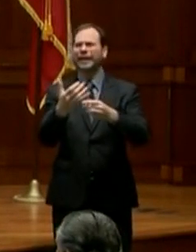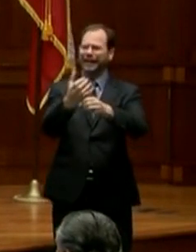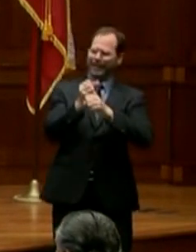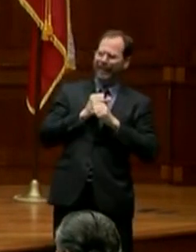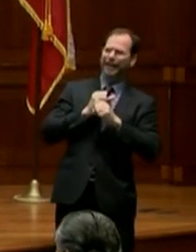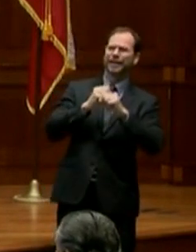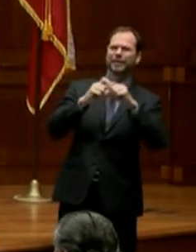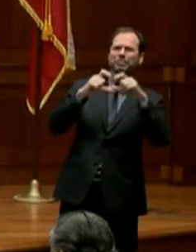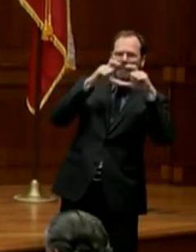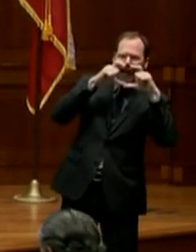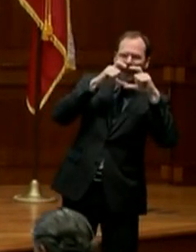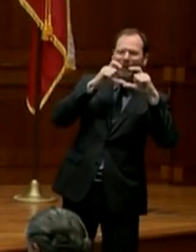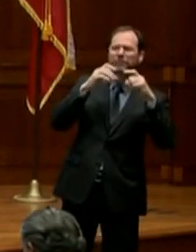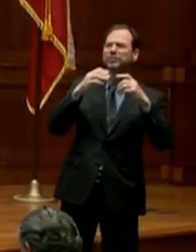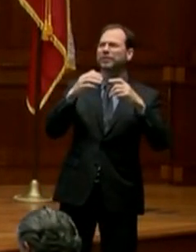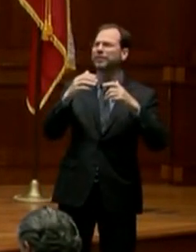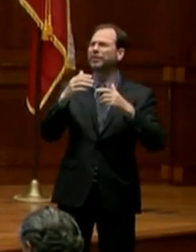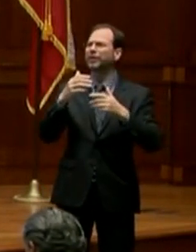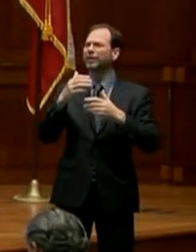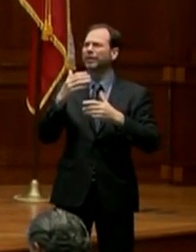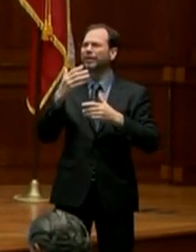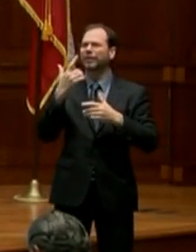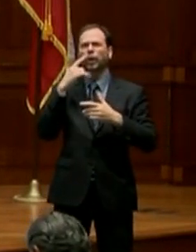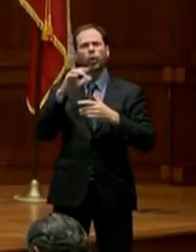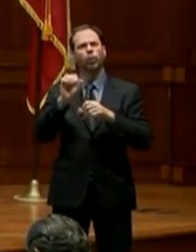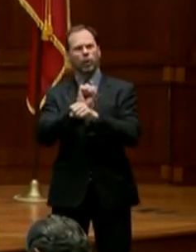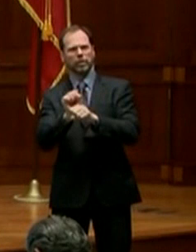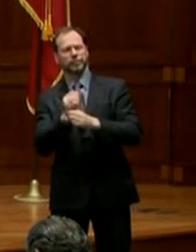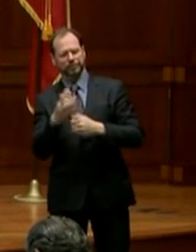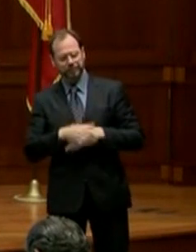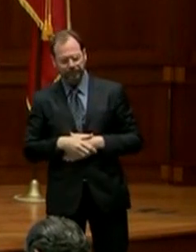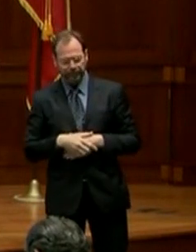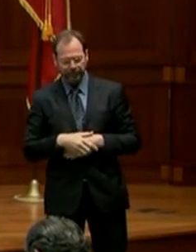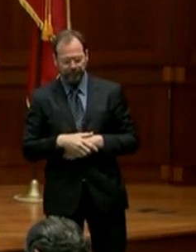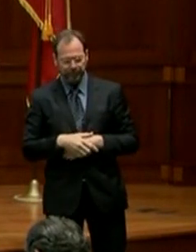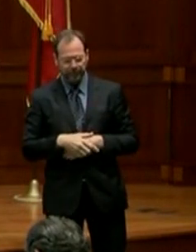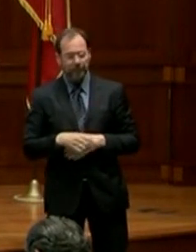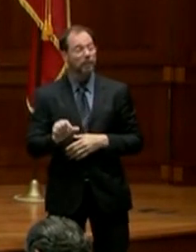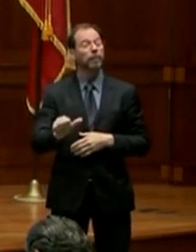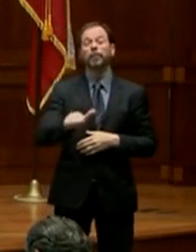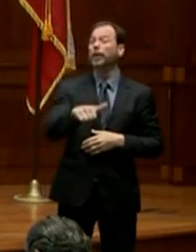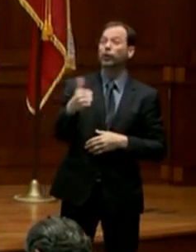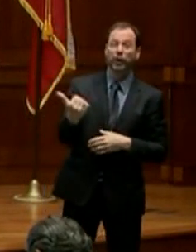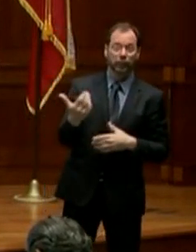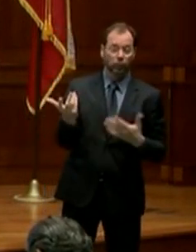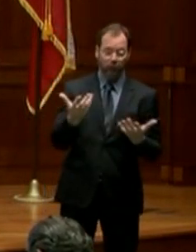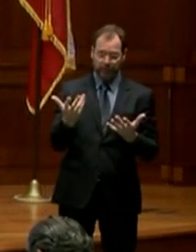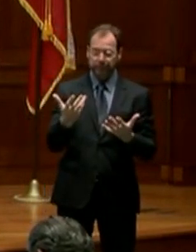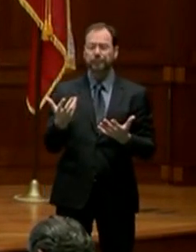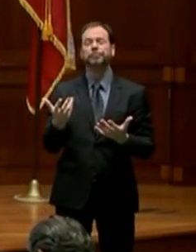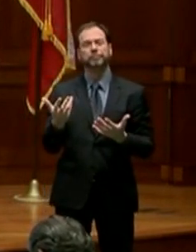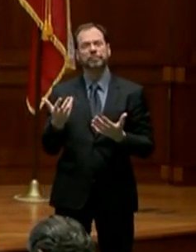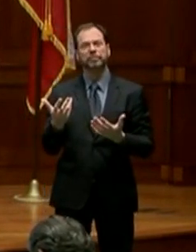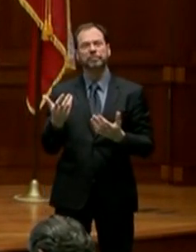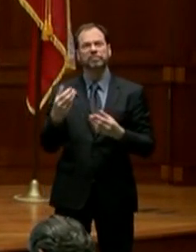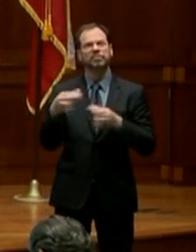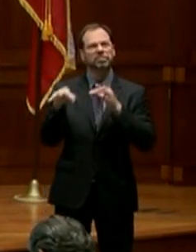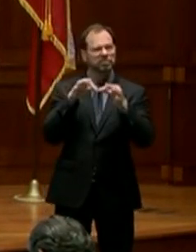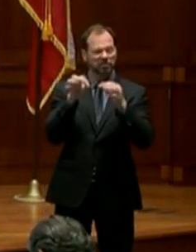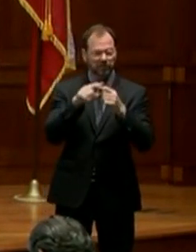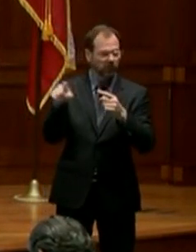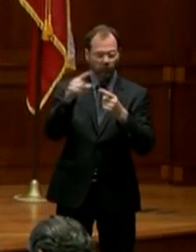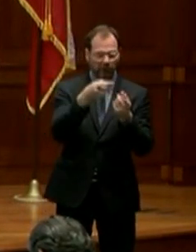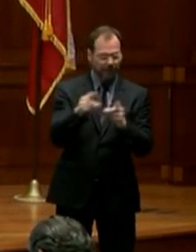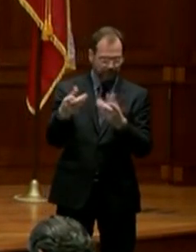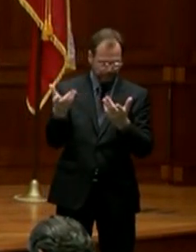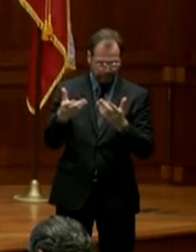to the masks that they need. Another thing that we want to provide you information about is